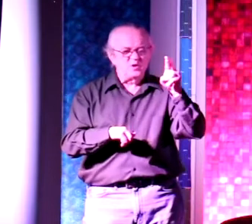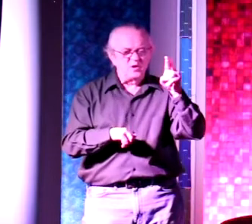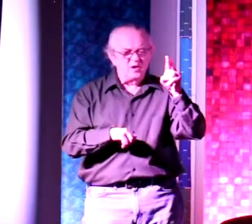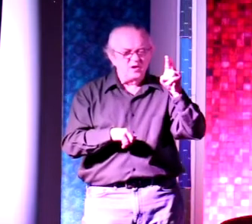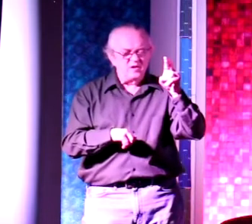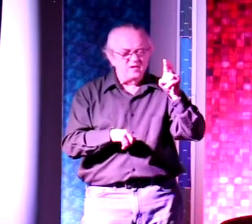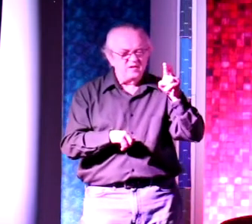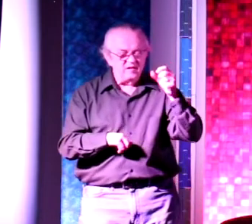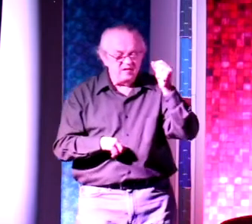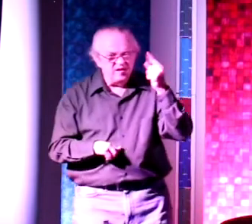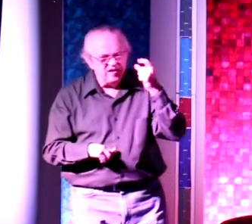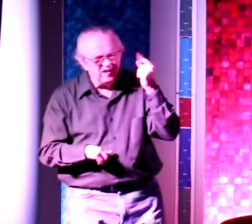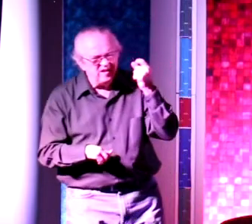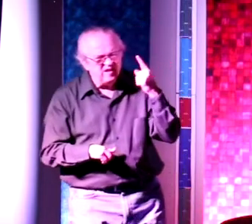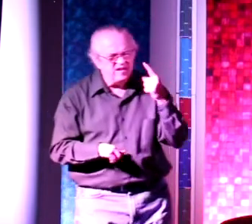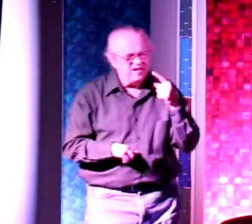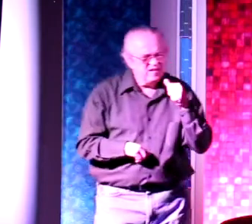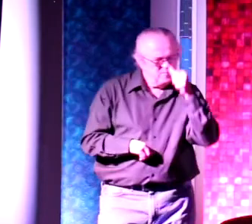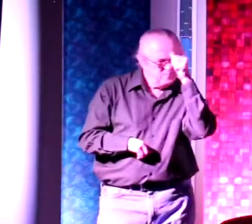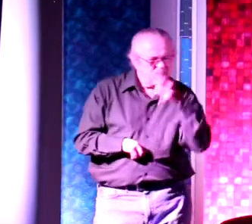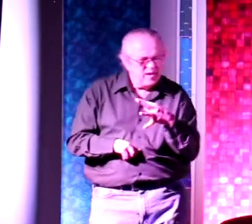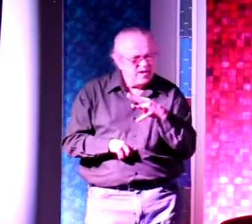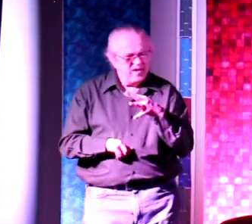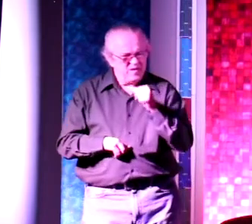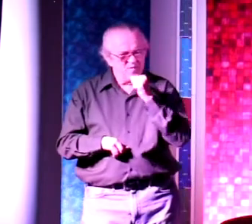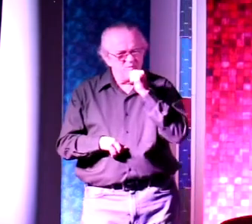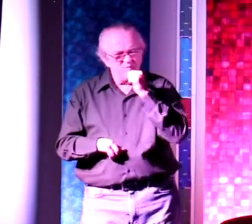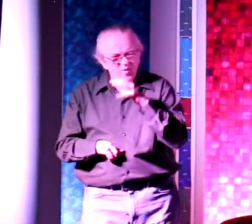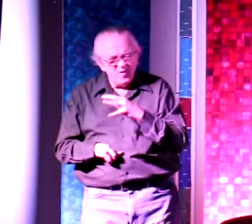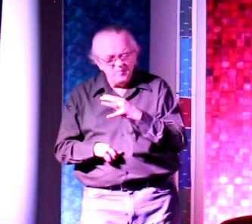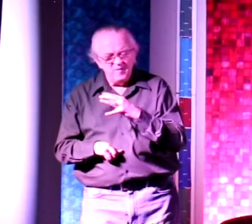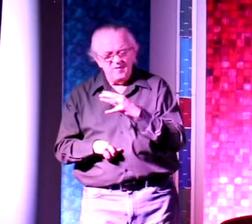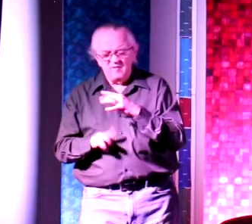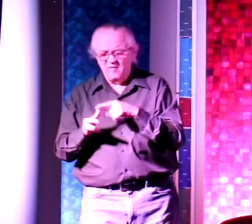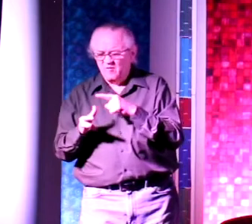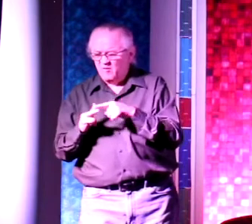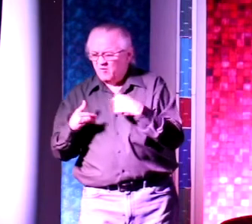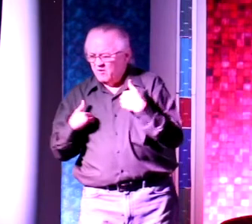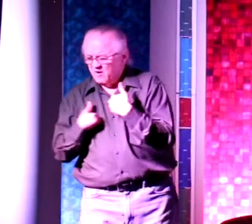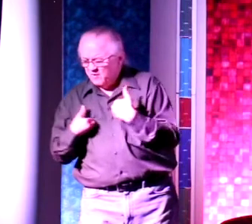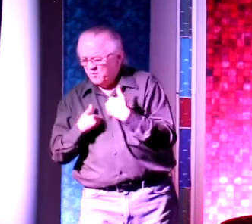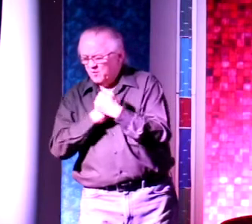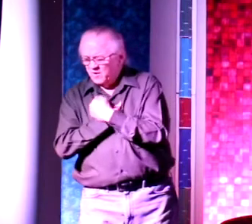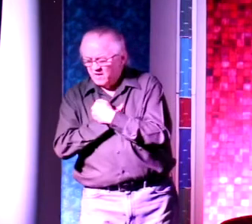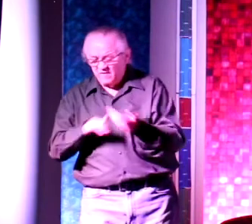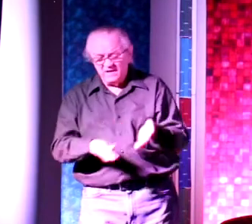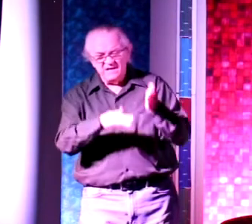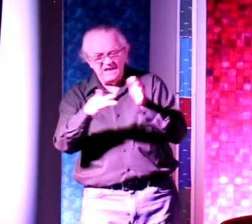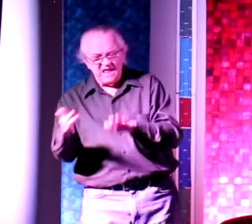You see, a man or a woman or an animal we love dies twice.